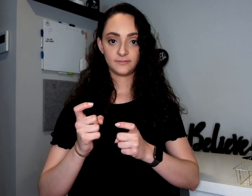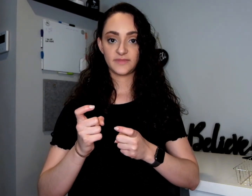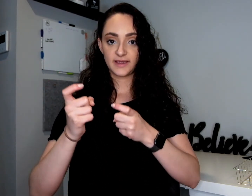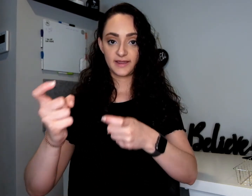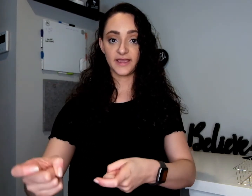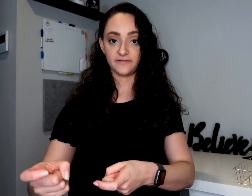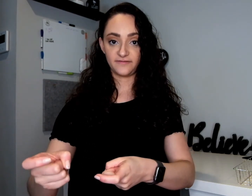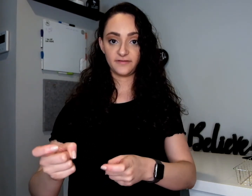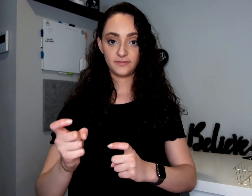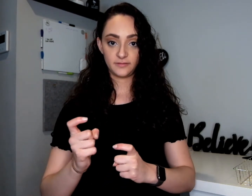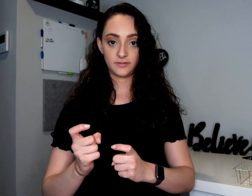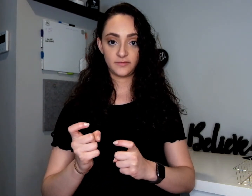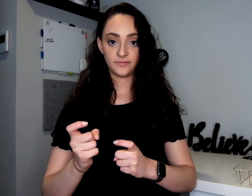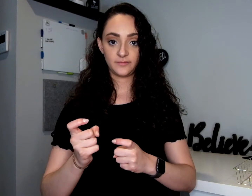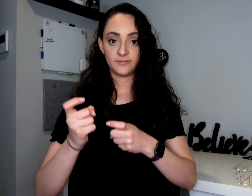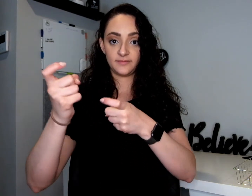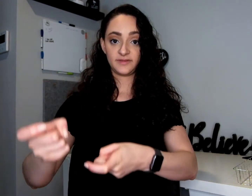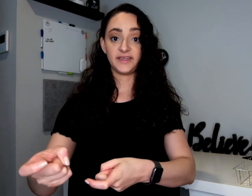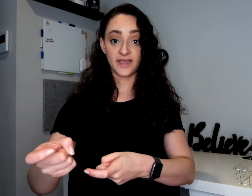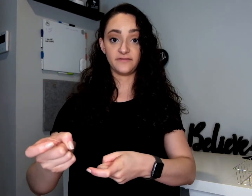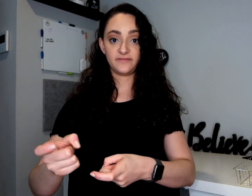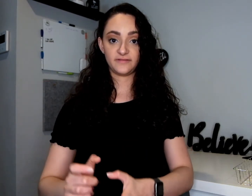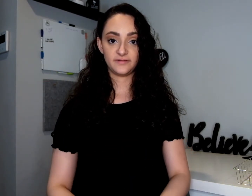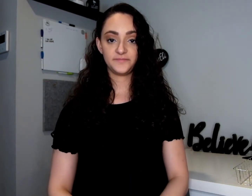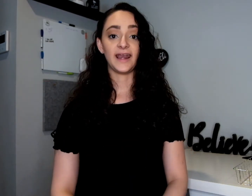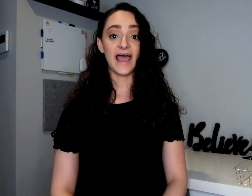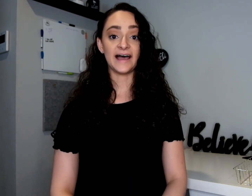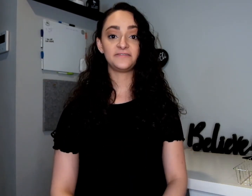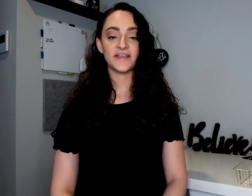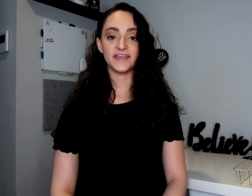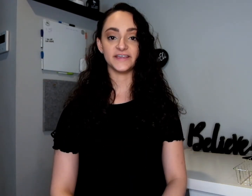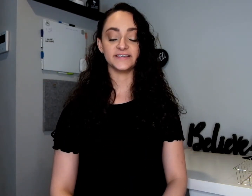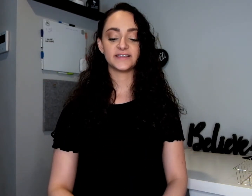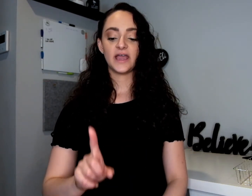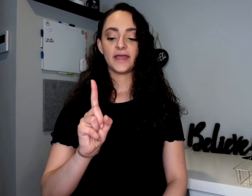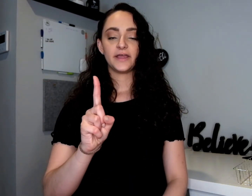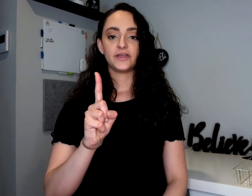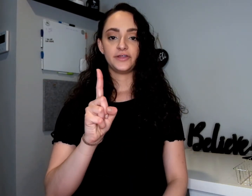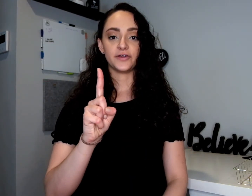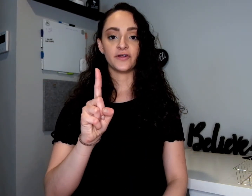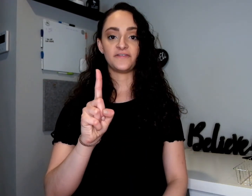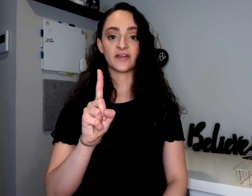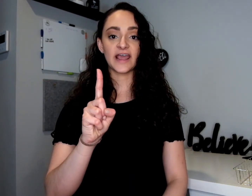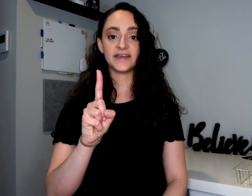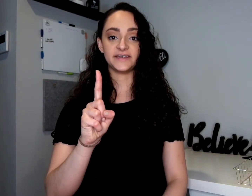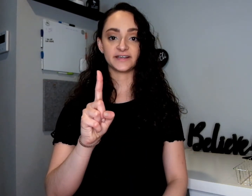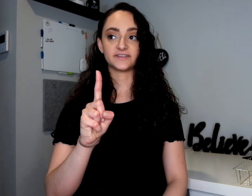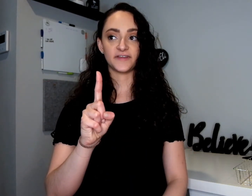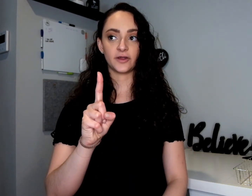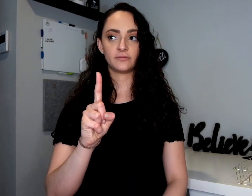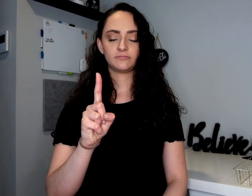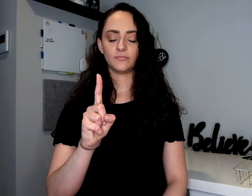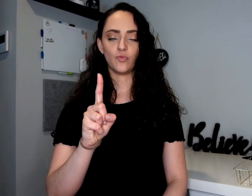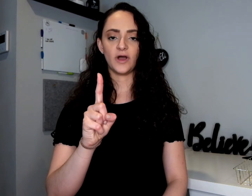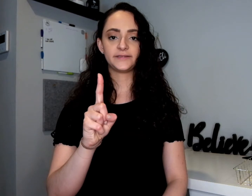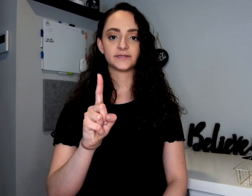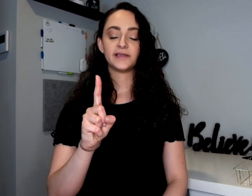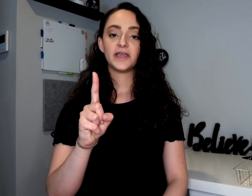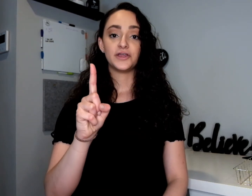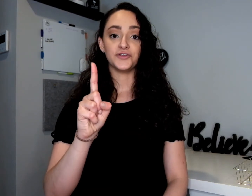Give. Give. Laugh is your finger like an index finger. What? Your